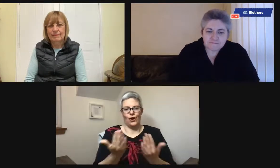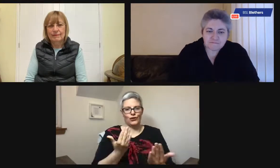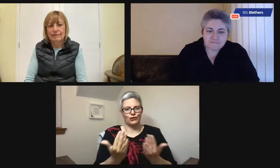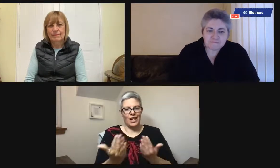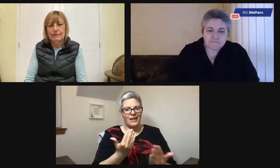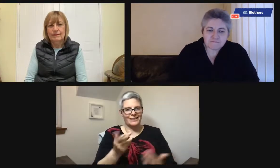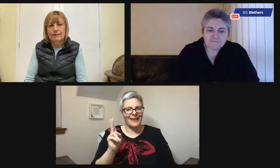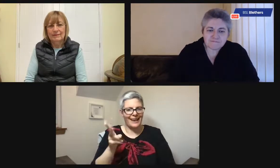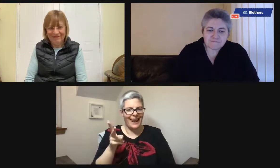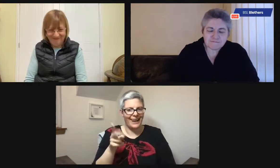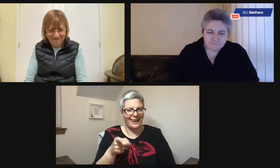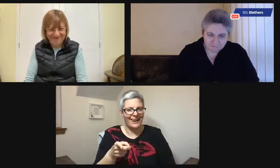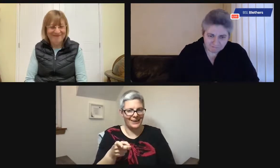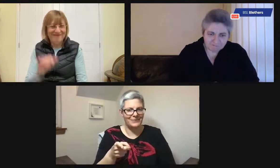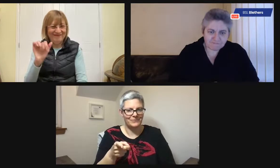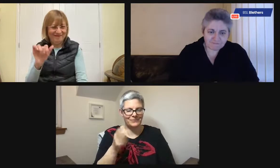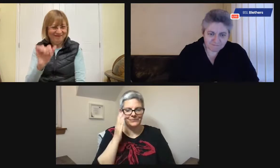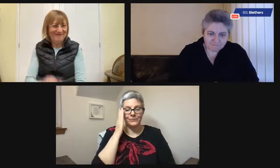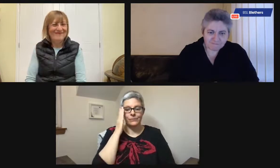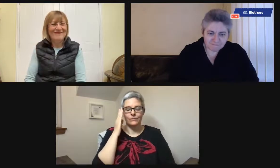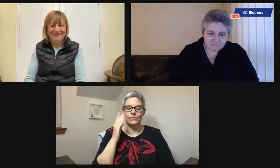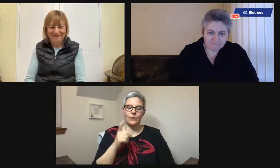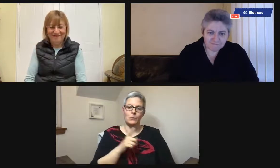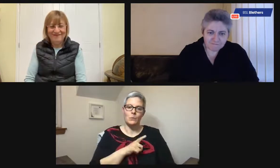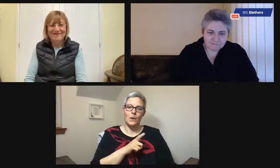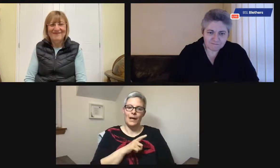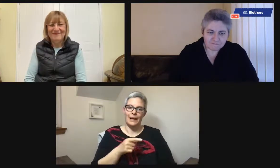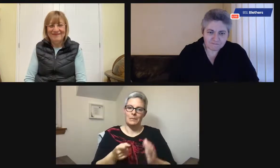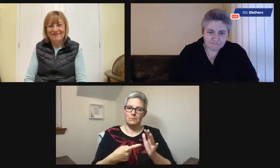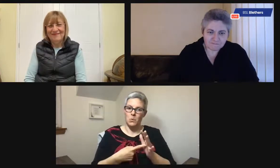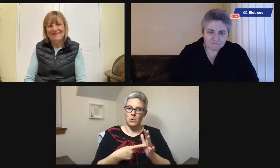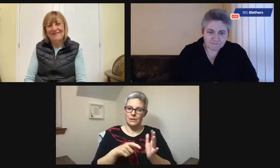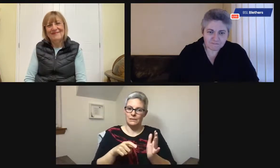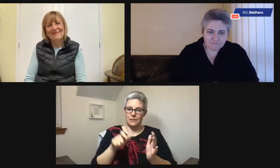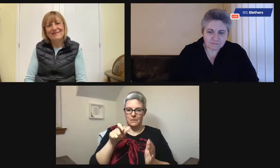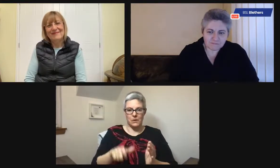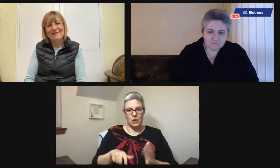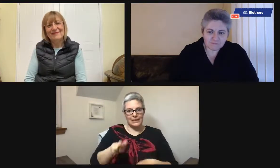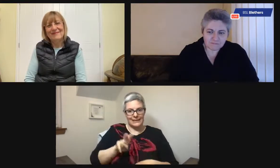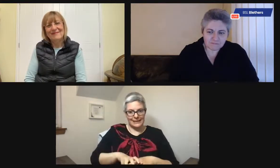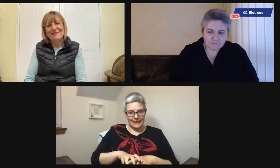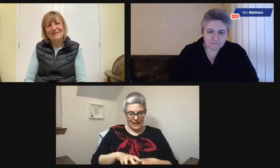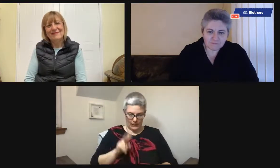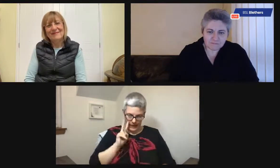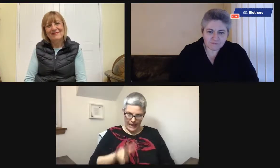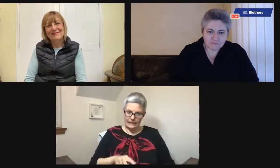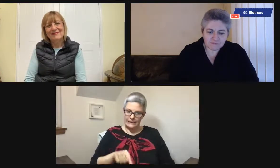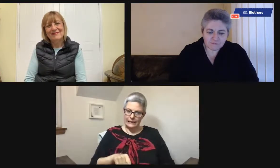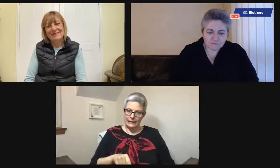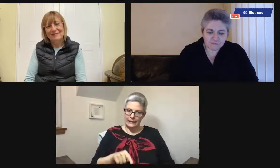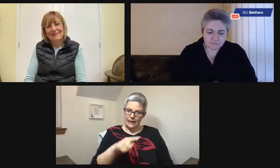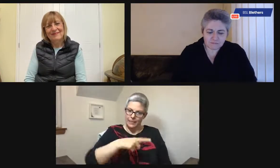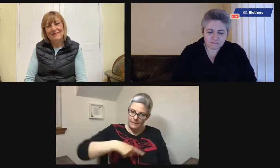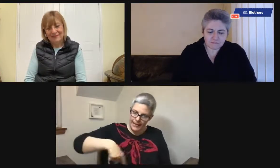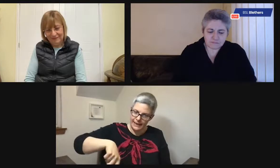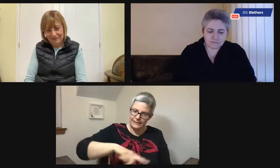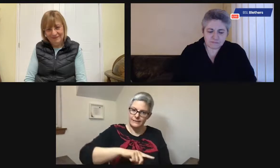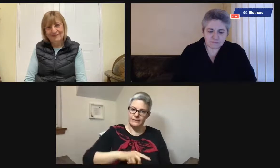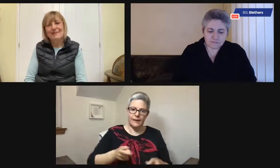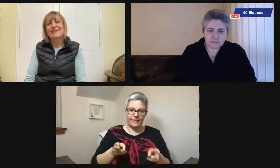So the first thing is the contrast. You'll notice again the colour contrast. And that's important because when the person sits down,